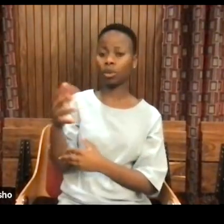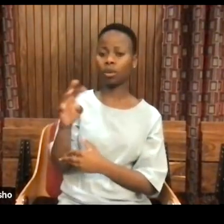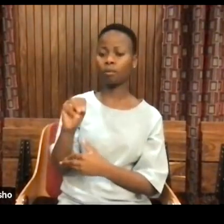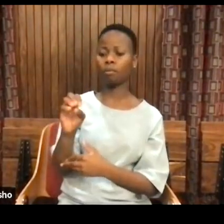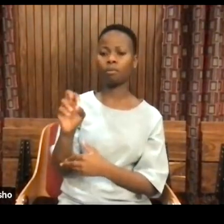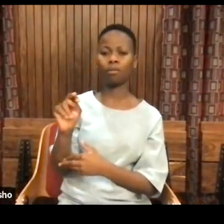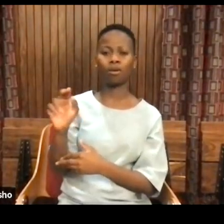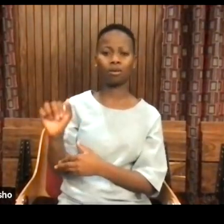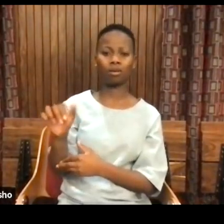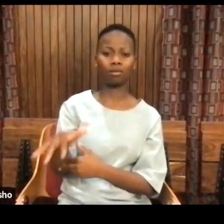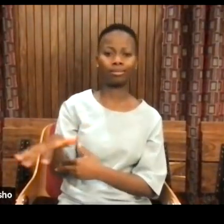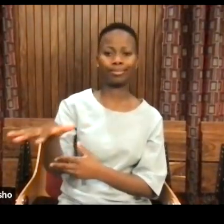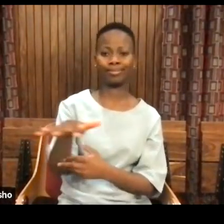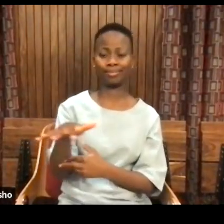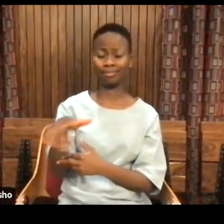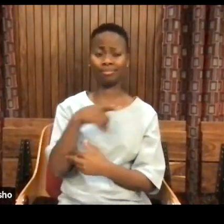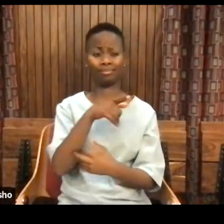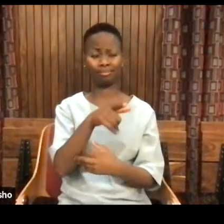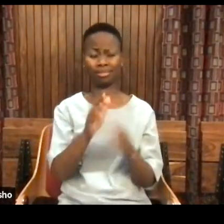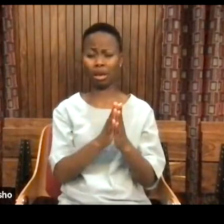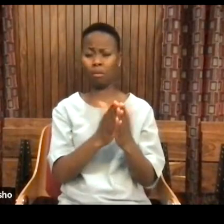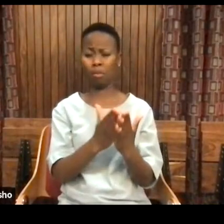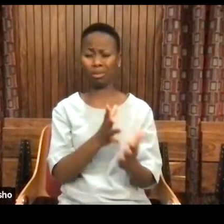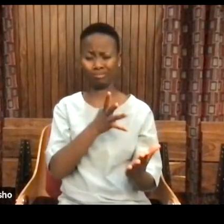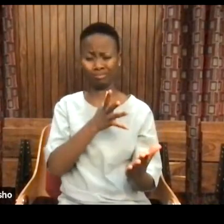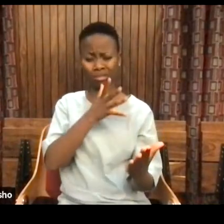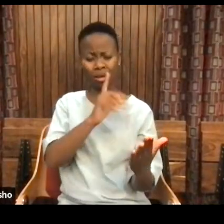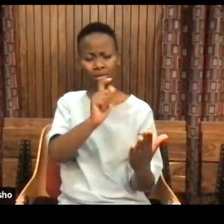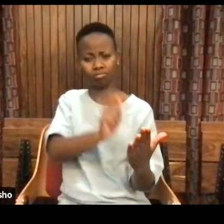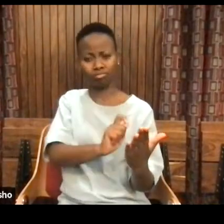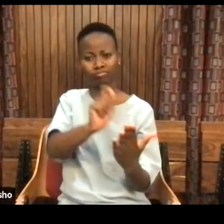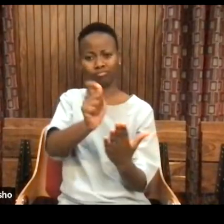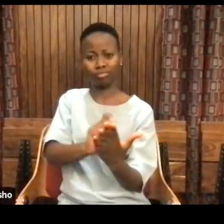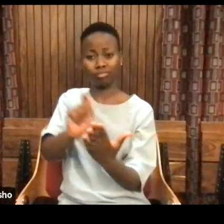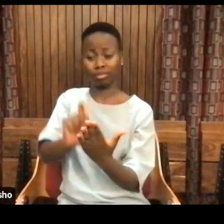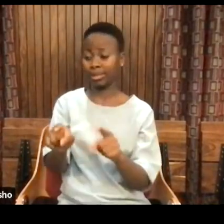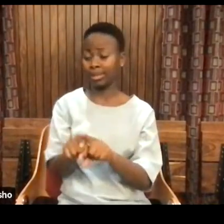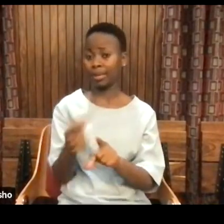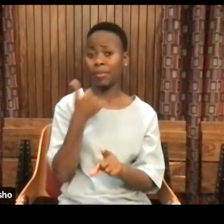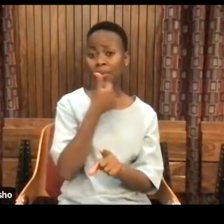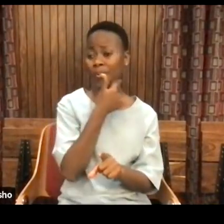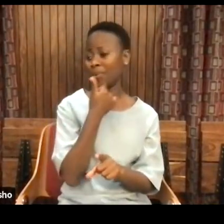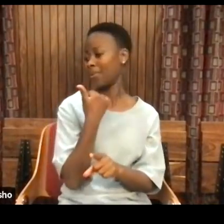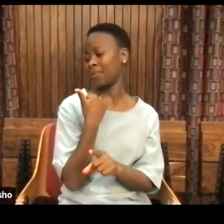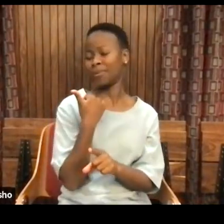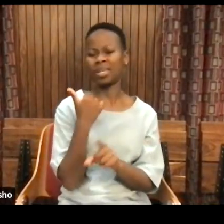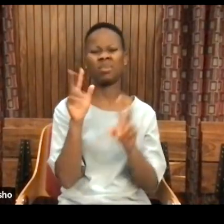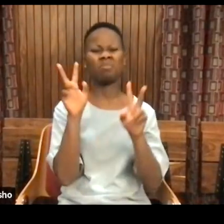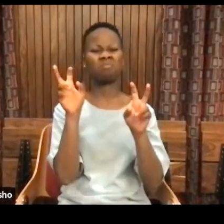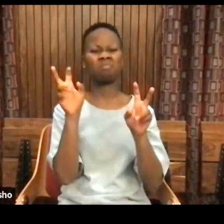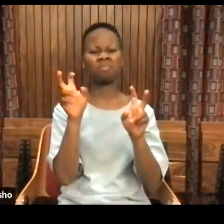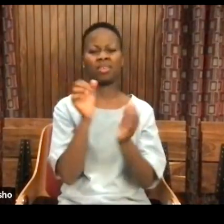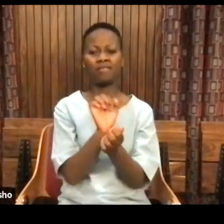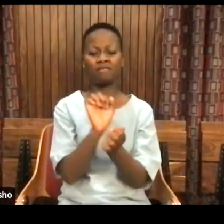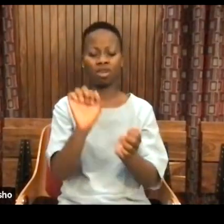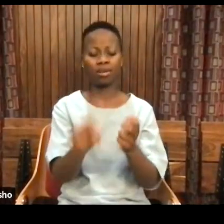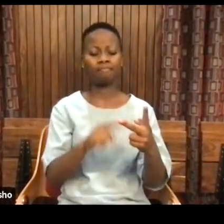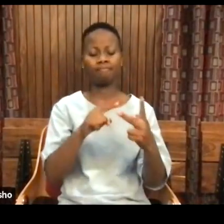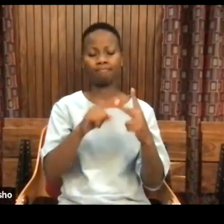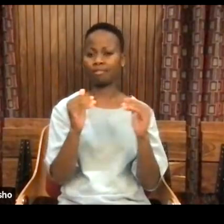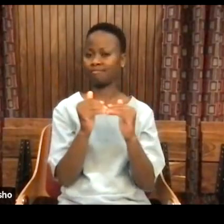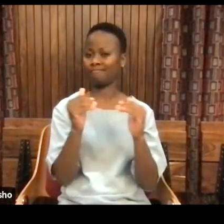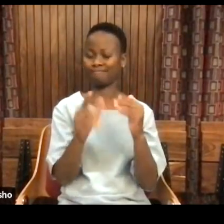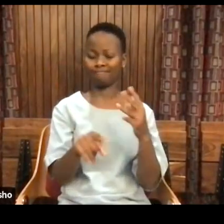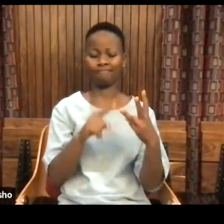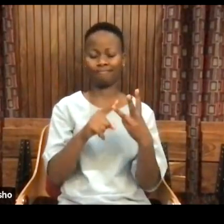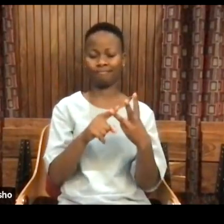He is the author of many books, including recently Freedom, Justice and